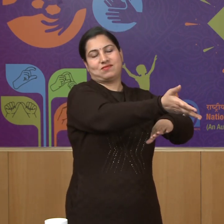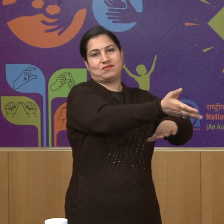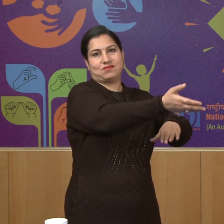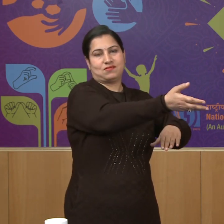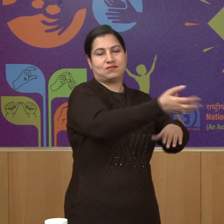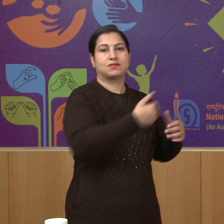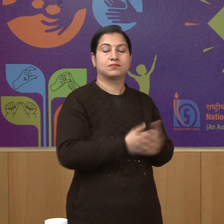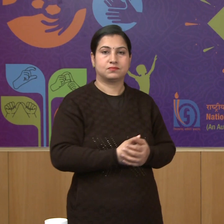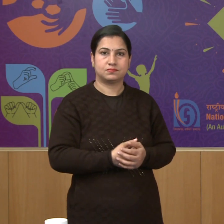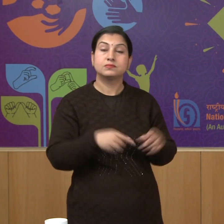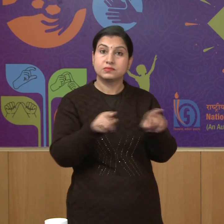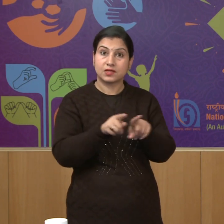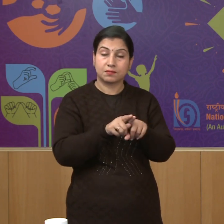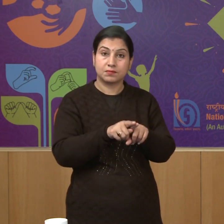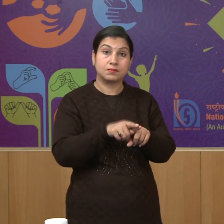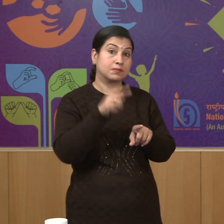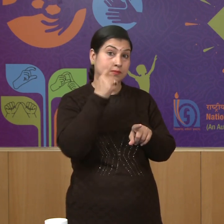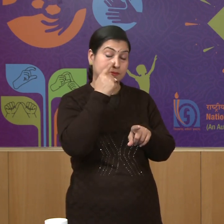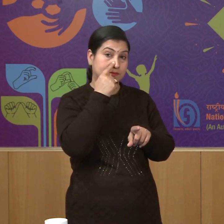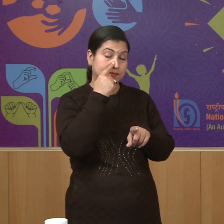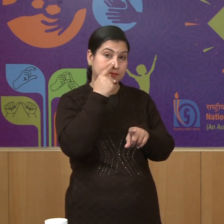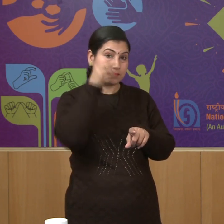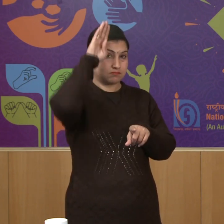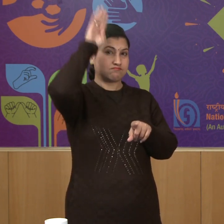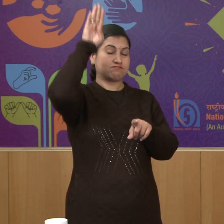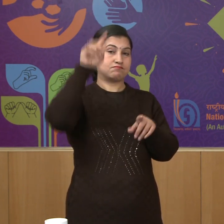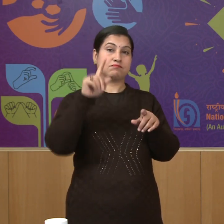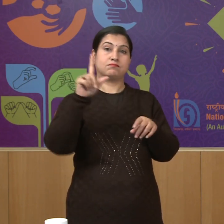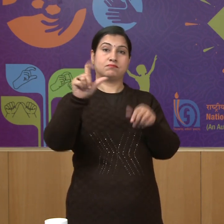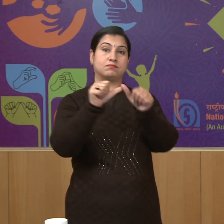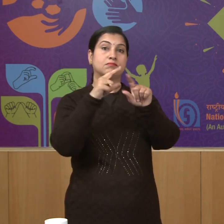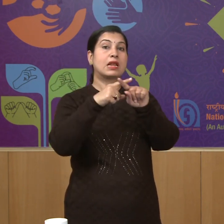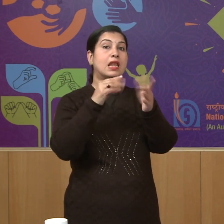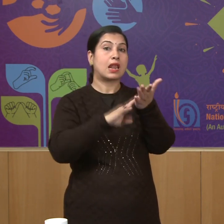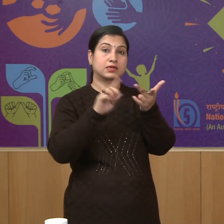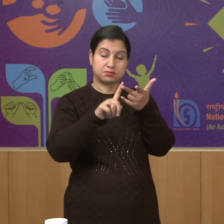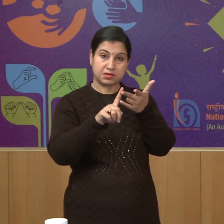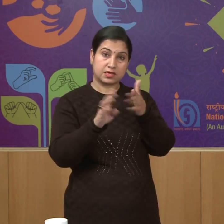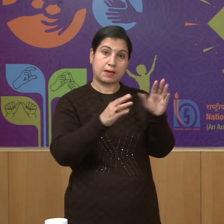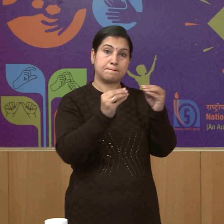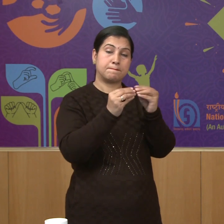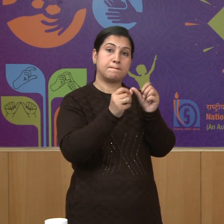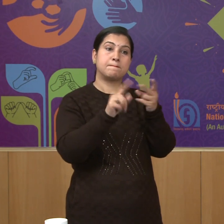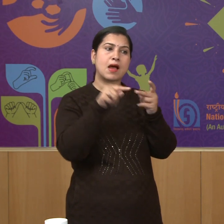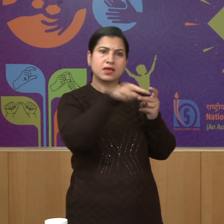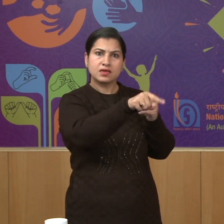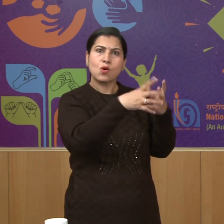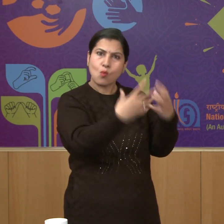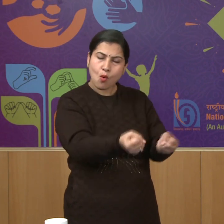and Rani Lakshmibai of Chhansi wanted to